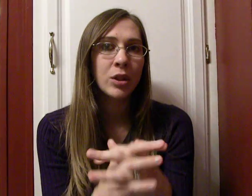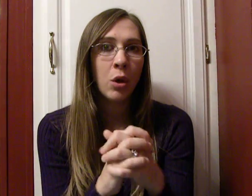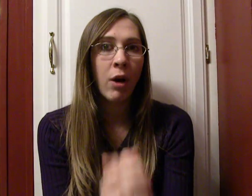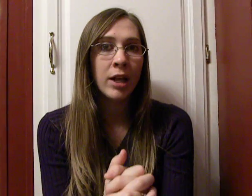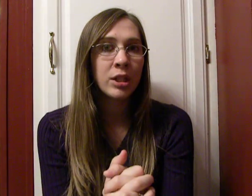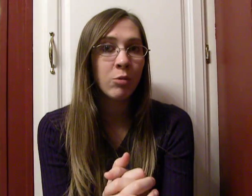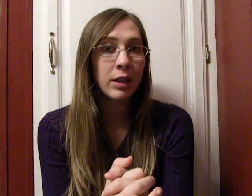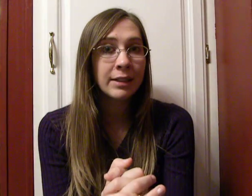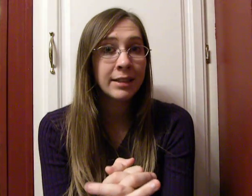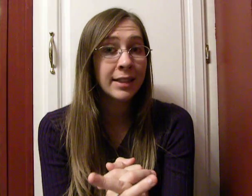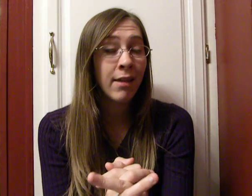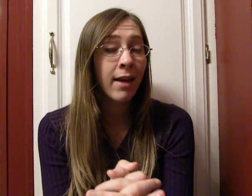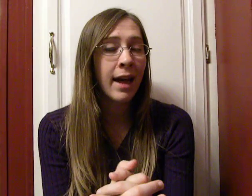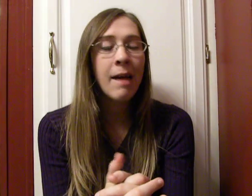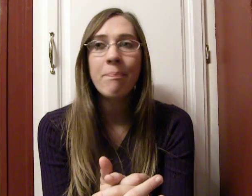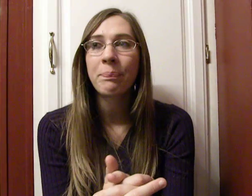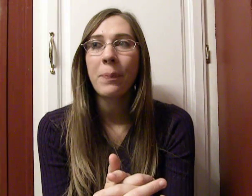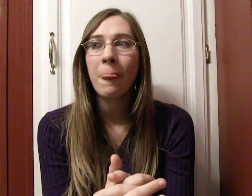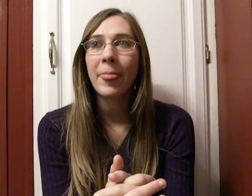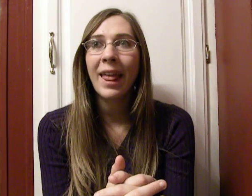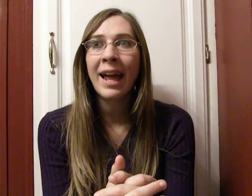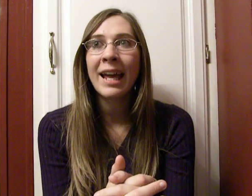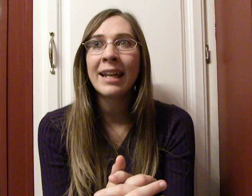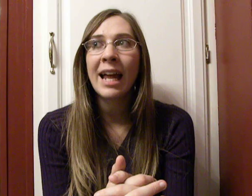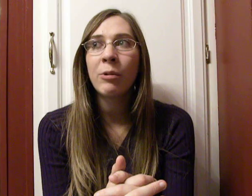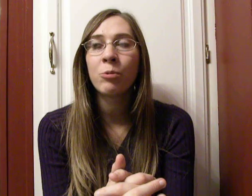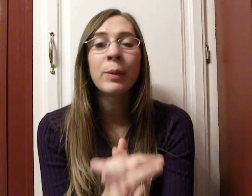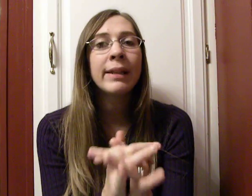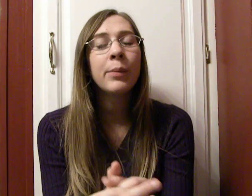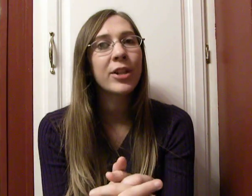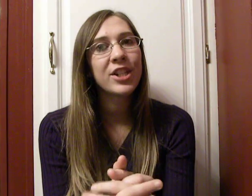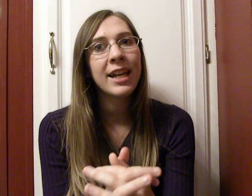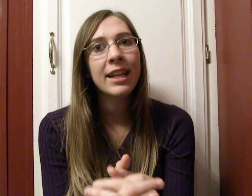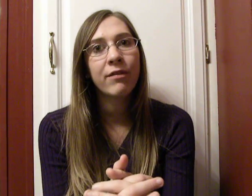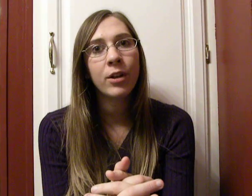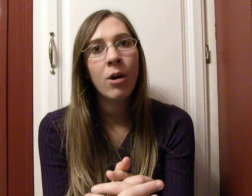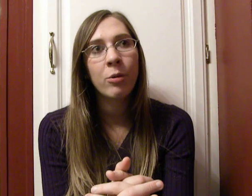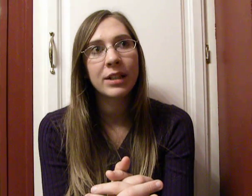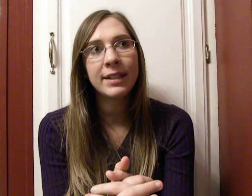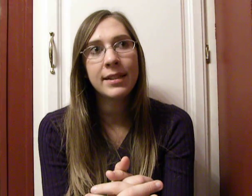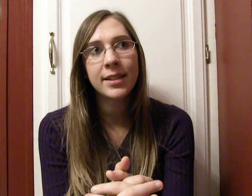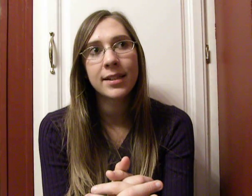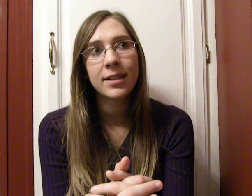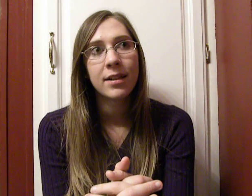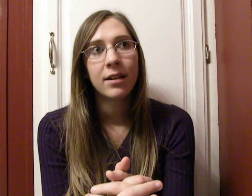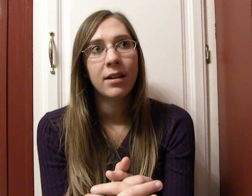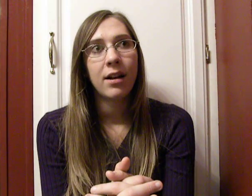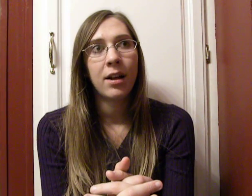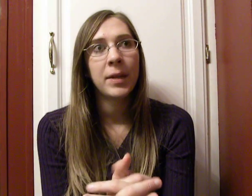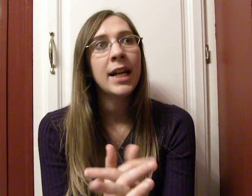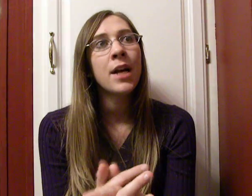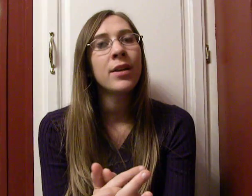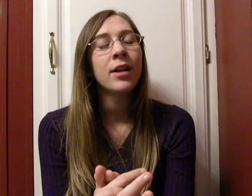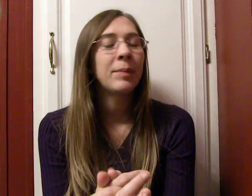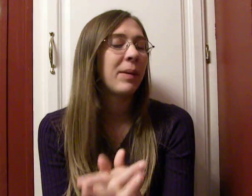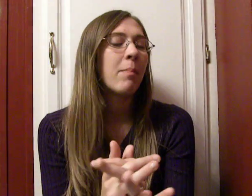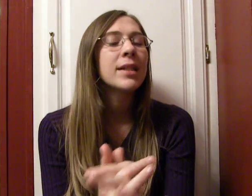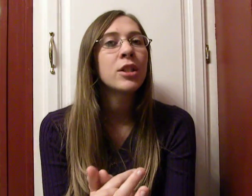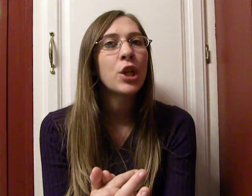So I just wanted to say that. And I would really appreciate it if y'all would at least, um, get out there and maybe message